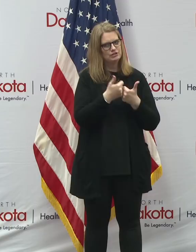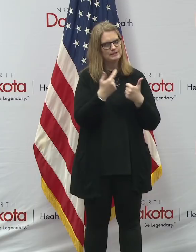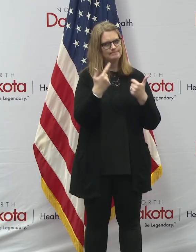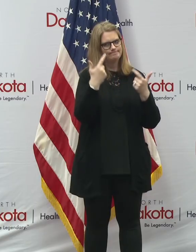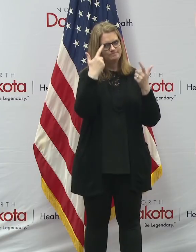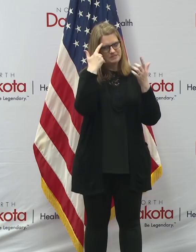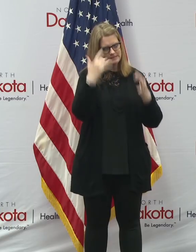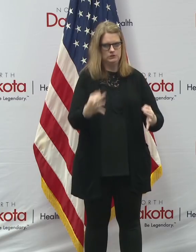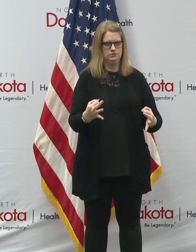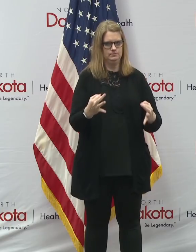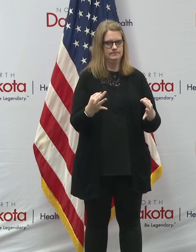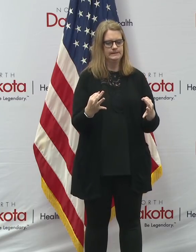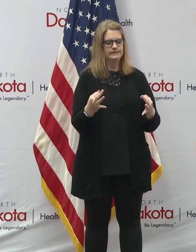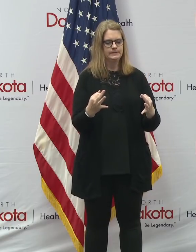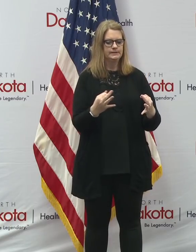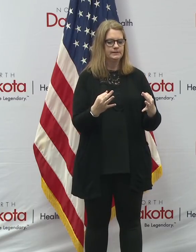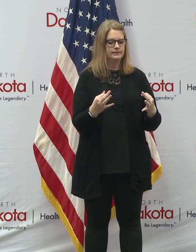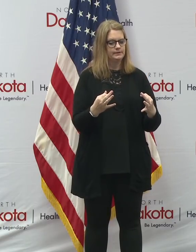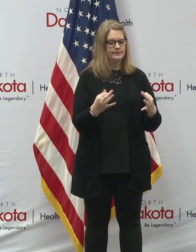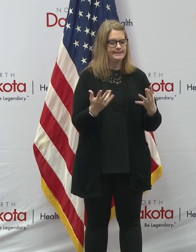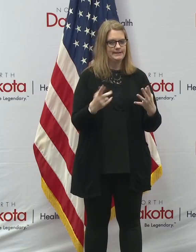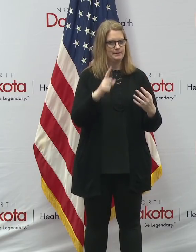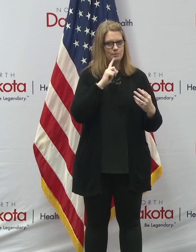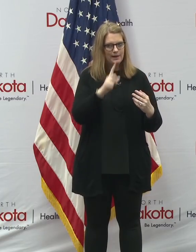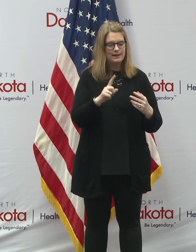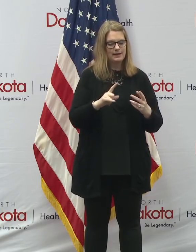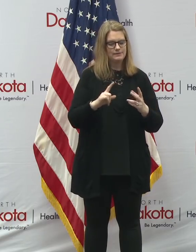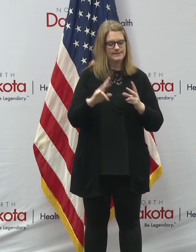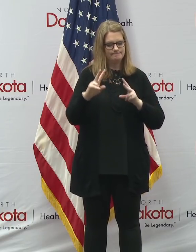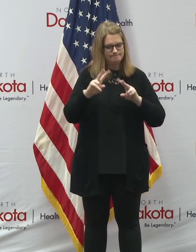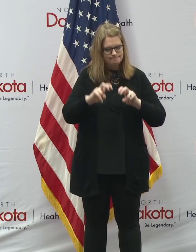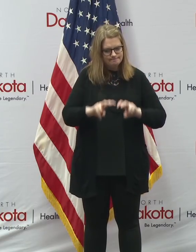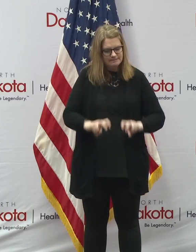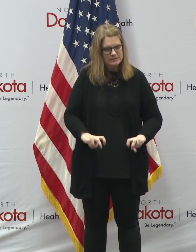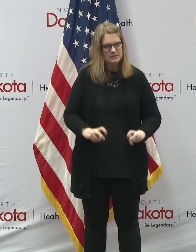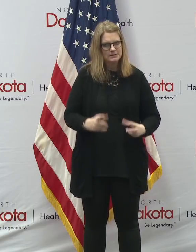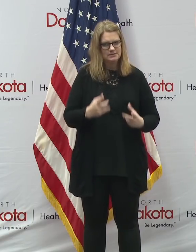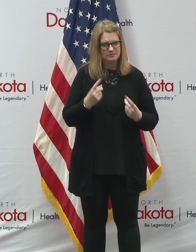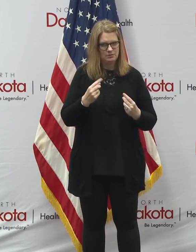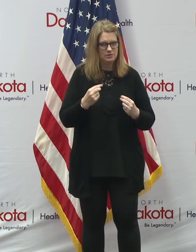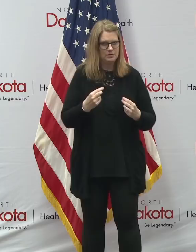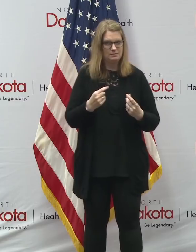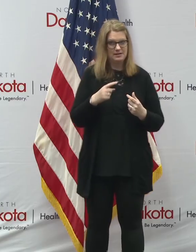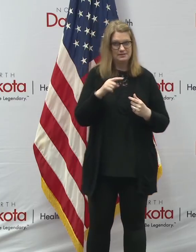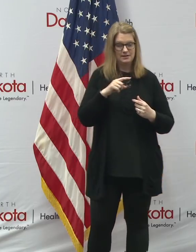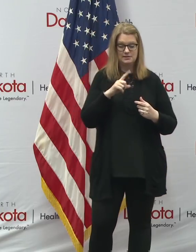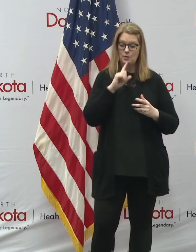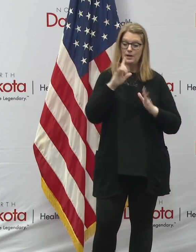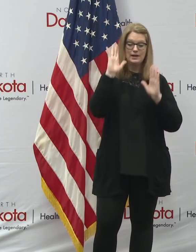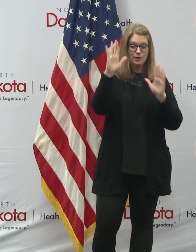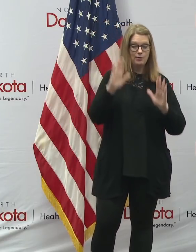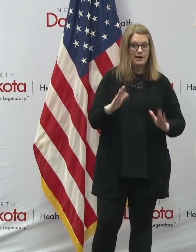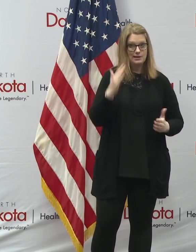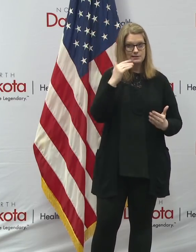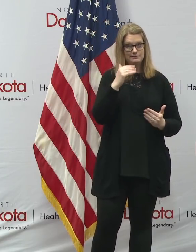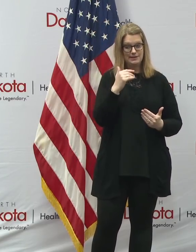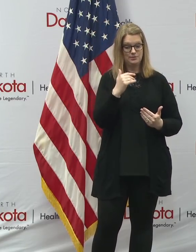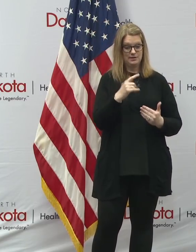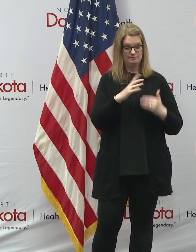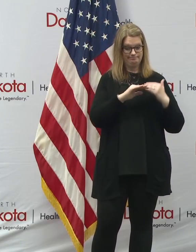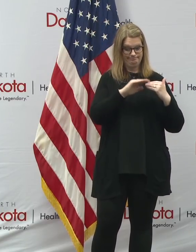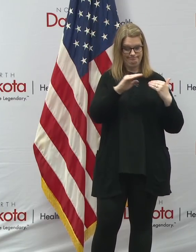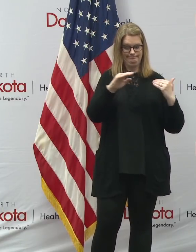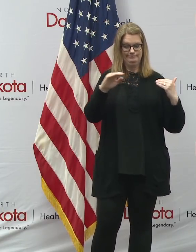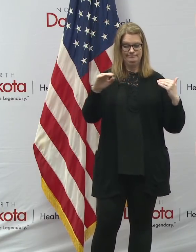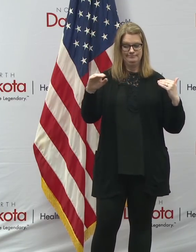going forward, given the fact that we've had so few cases so far. I mean, it's great news we have a flat line, but that